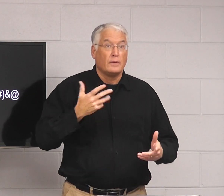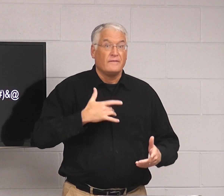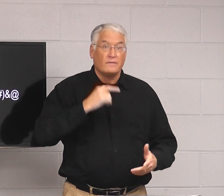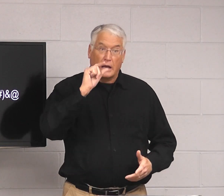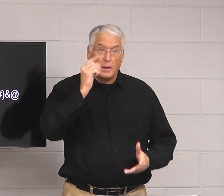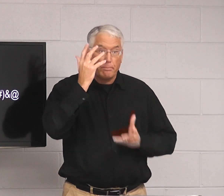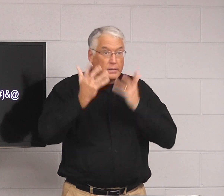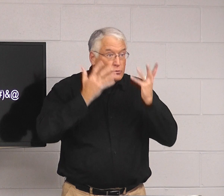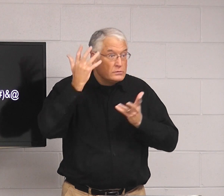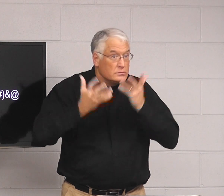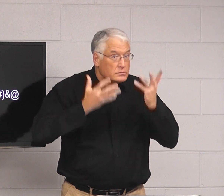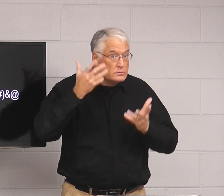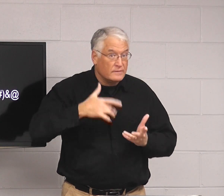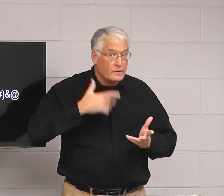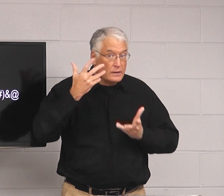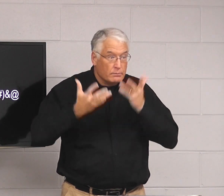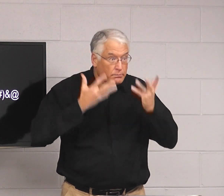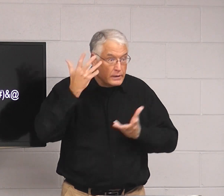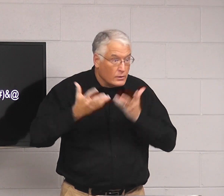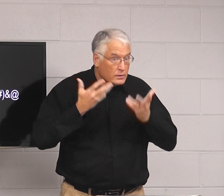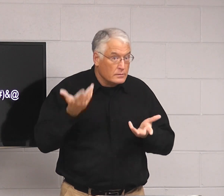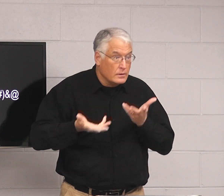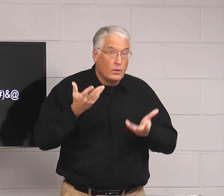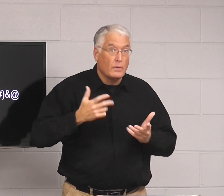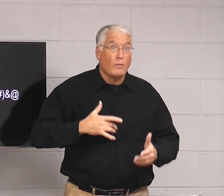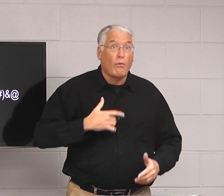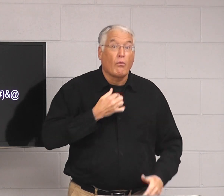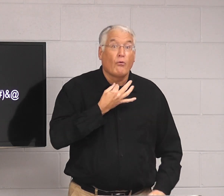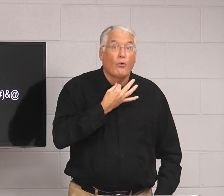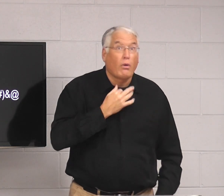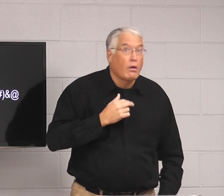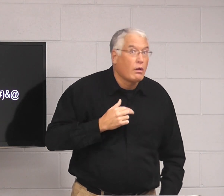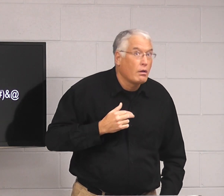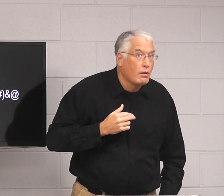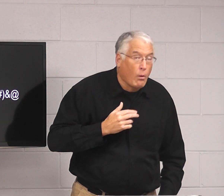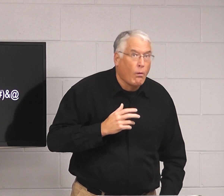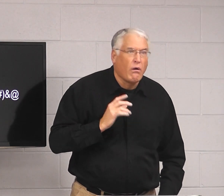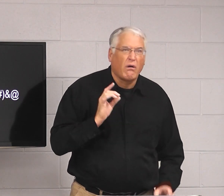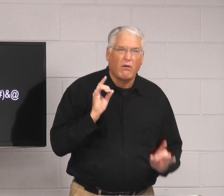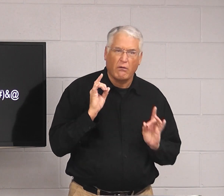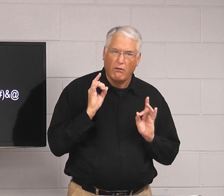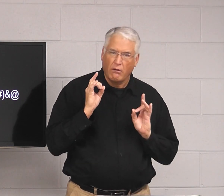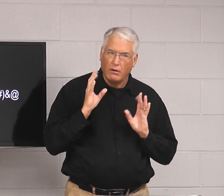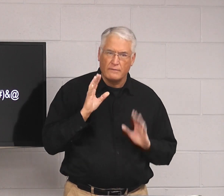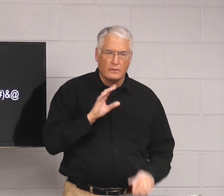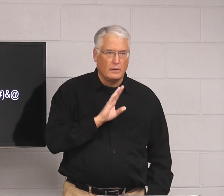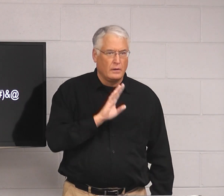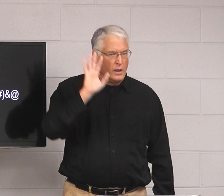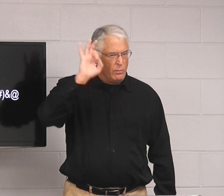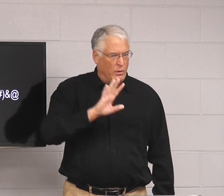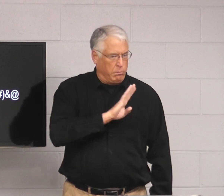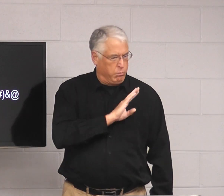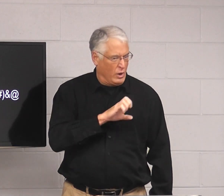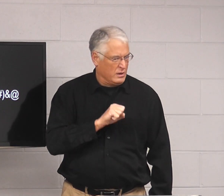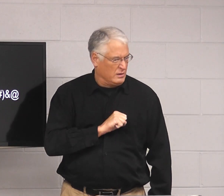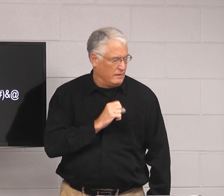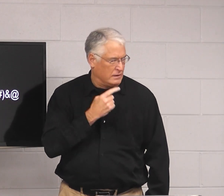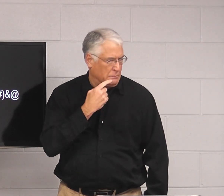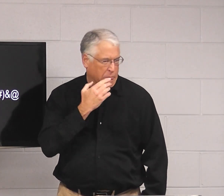maybe you're a little embarrassed. Maybe you're kind of curious. Like, oh, that's an awful question. Pastor